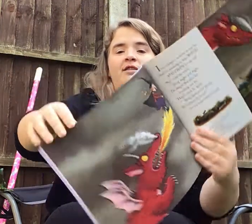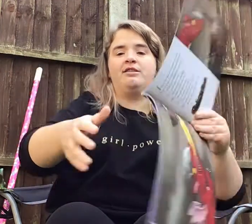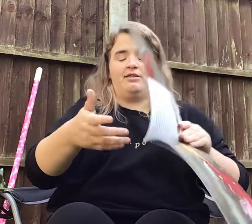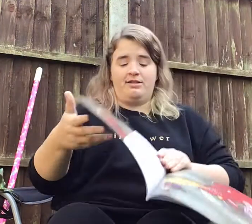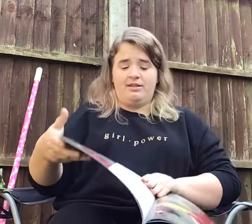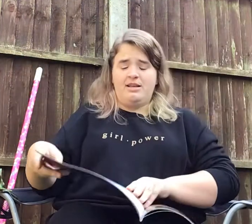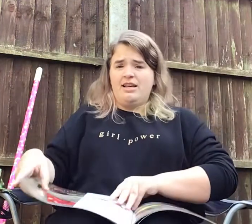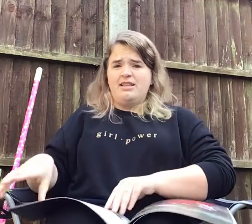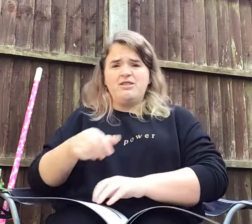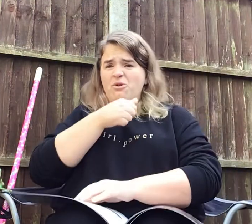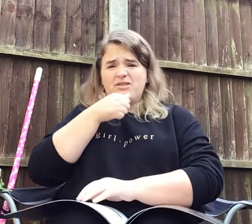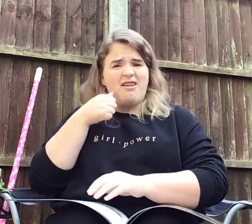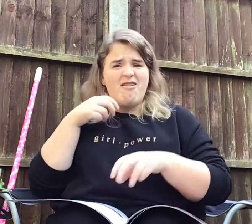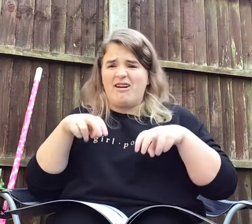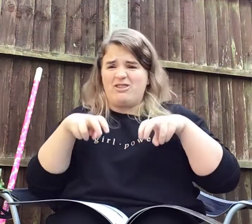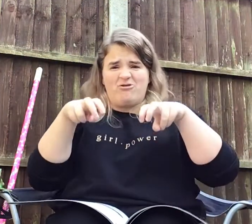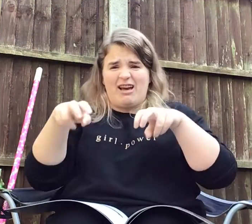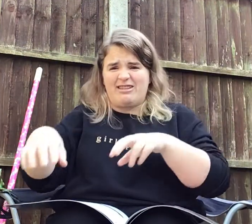He's not a nice dragon.